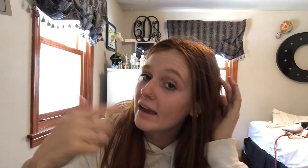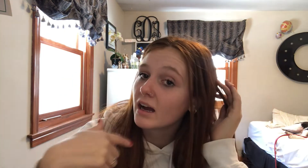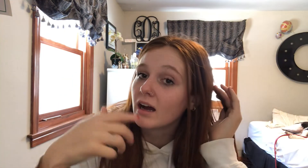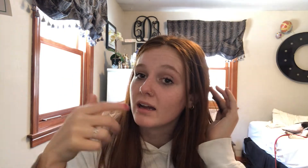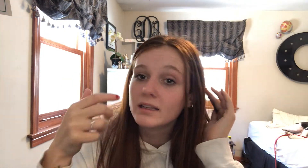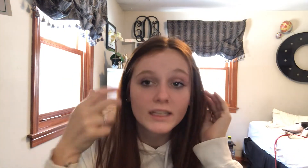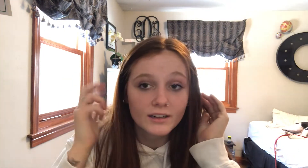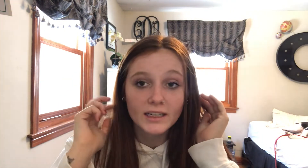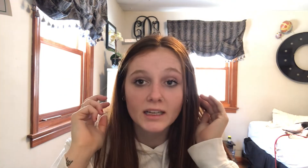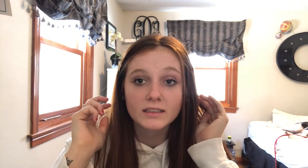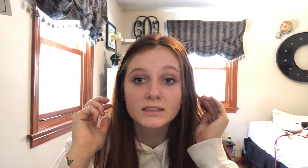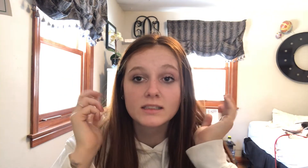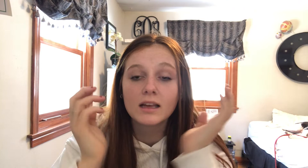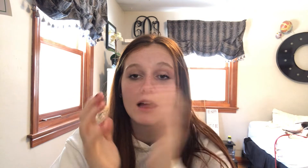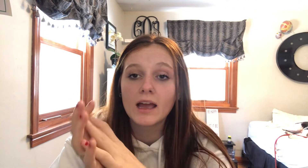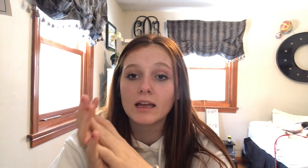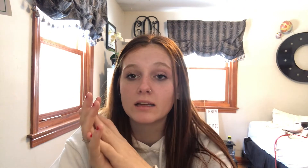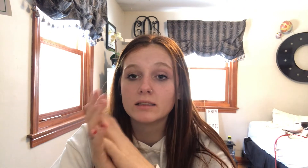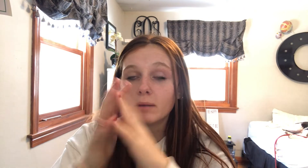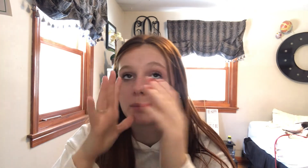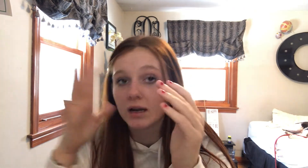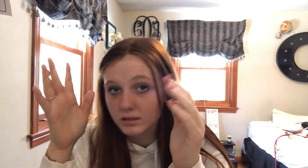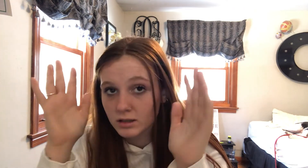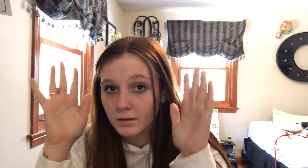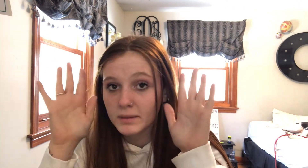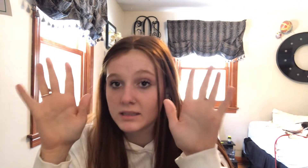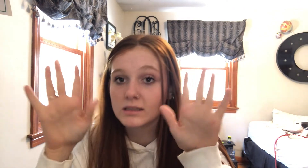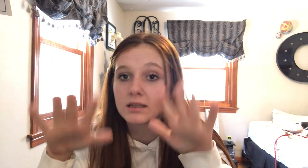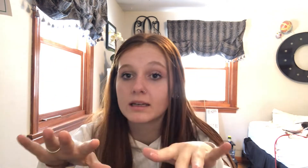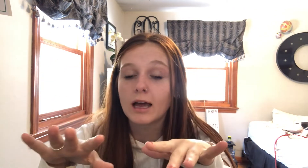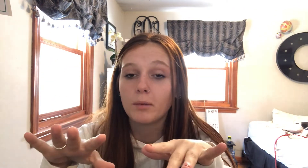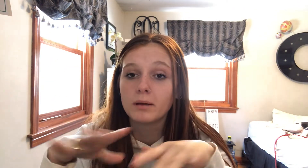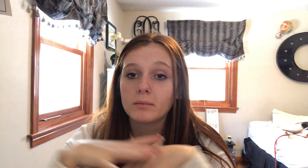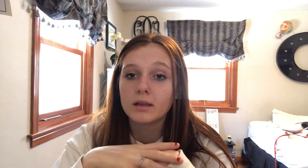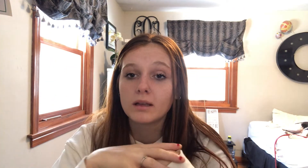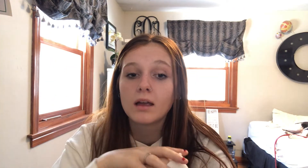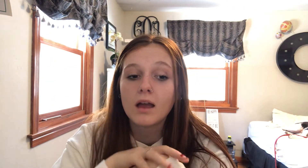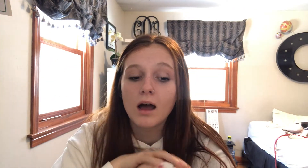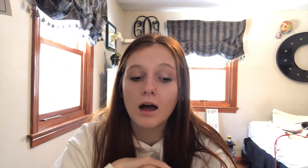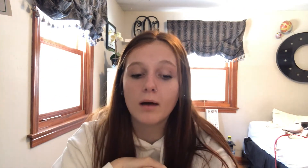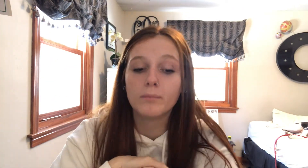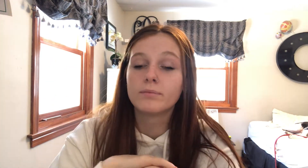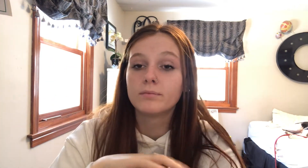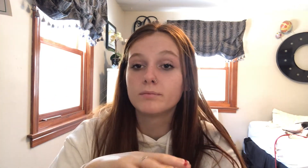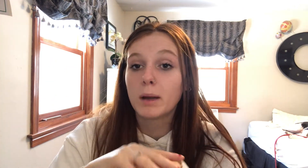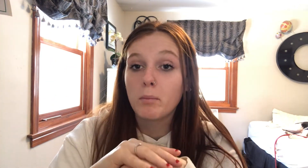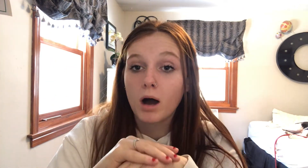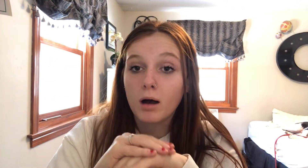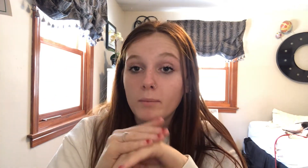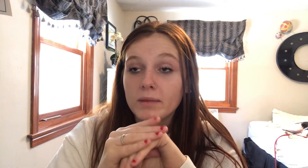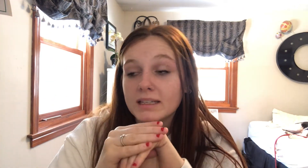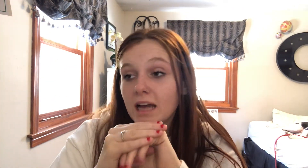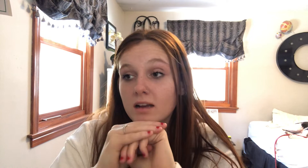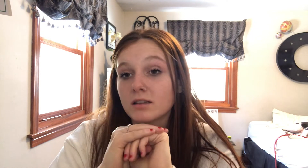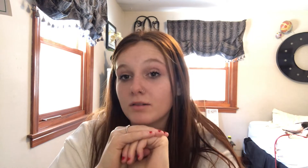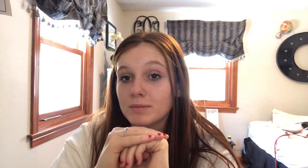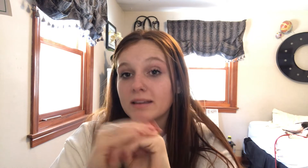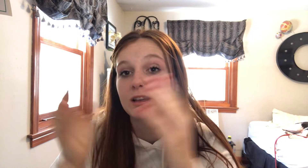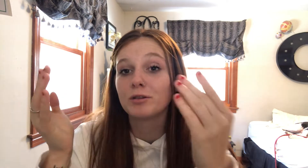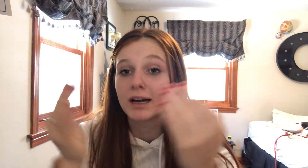got hearing aids and my parents are amazing and helping me. Um, my mom and dad has always been like, you got